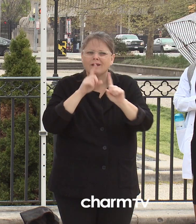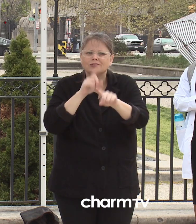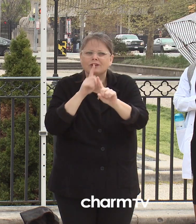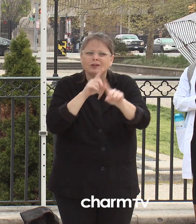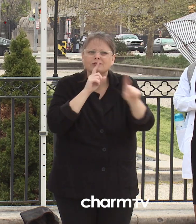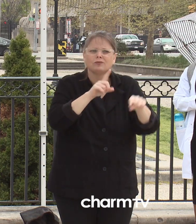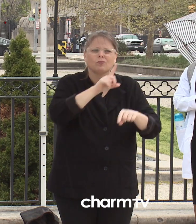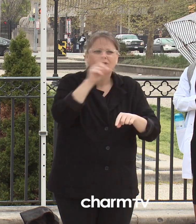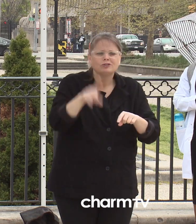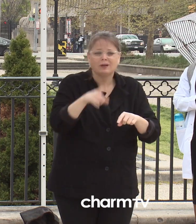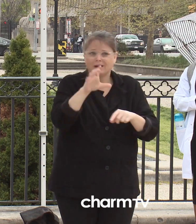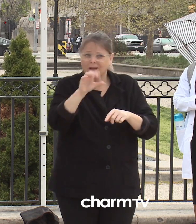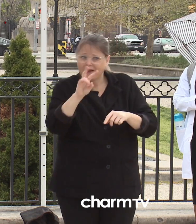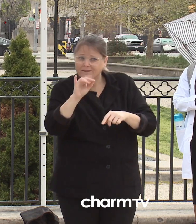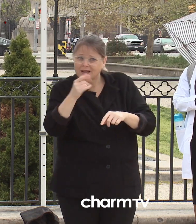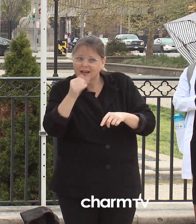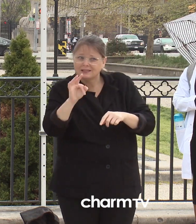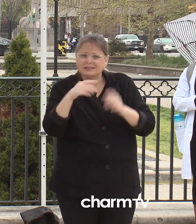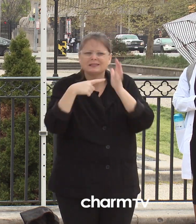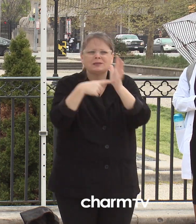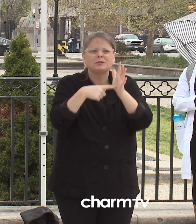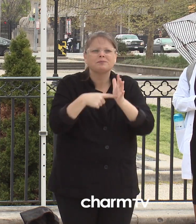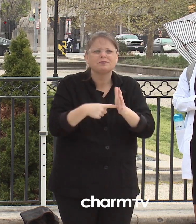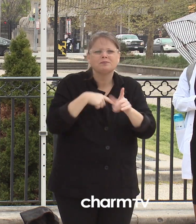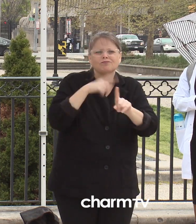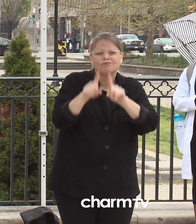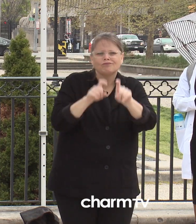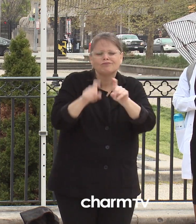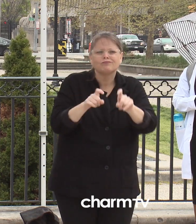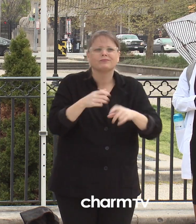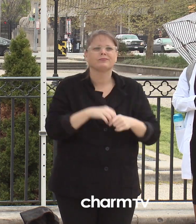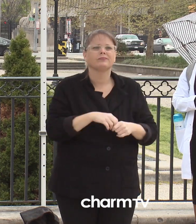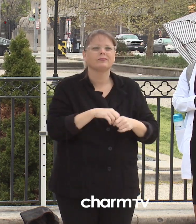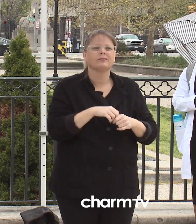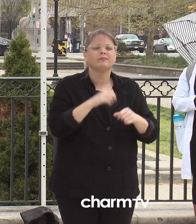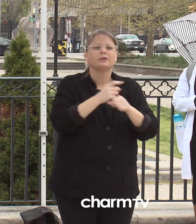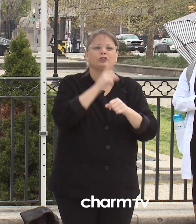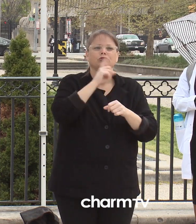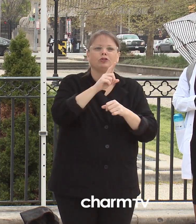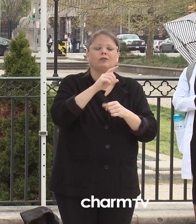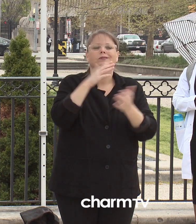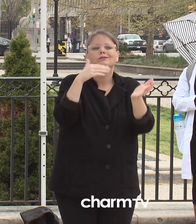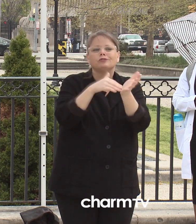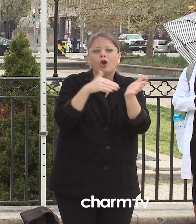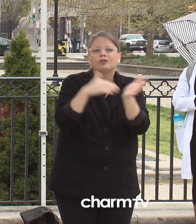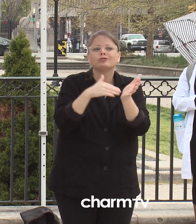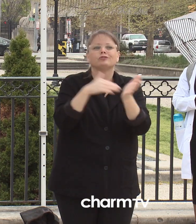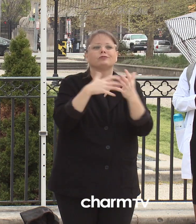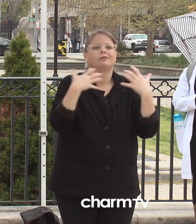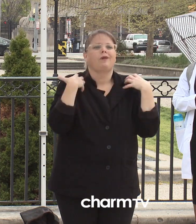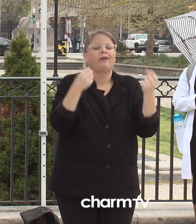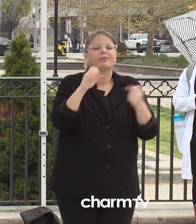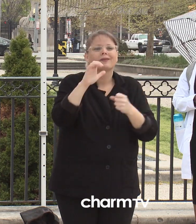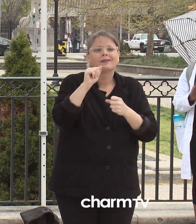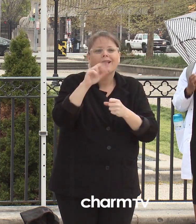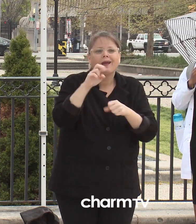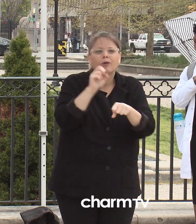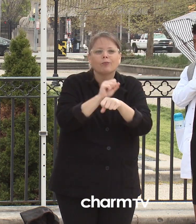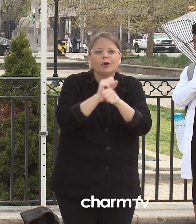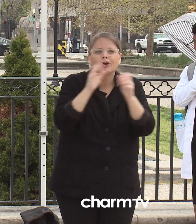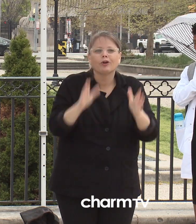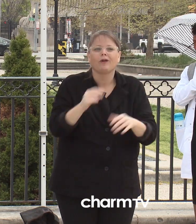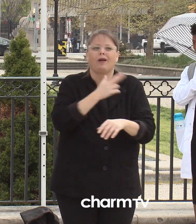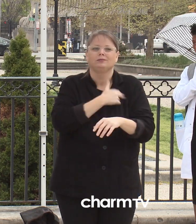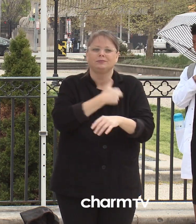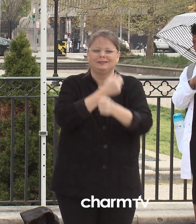-19. This is done to keep both our providers and our citizens safe. The OEM continues to help